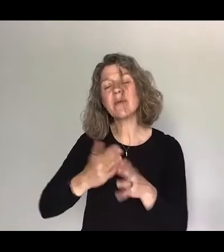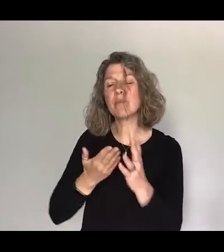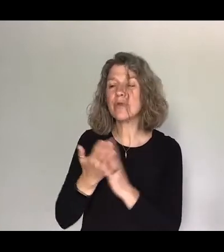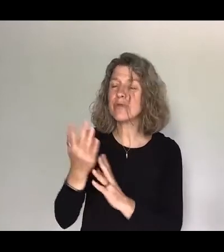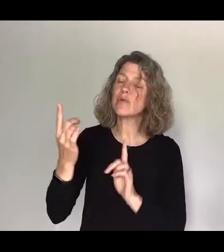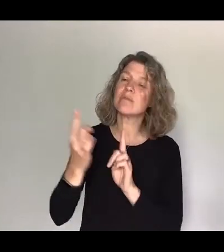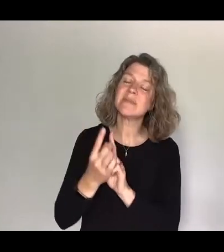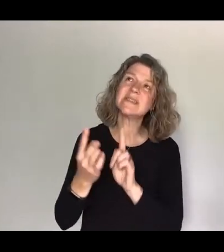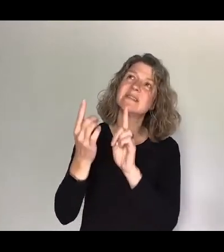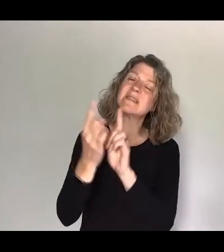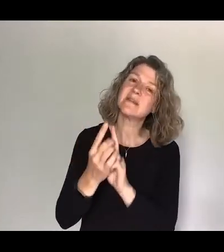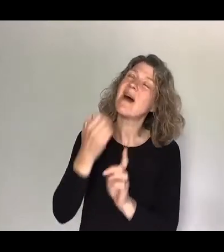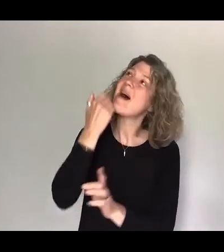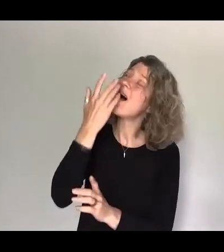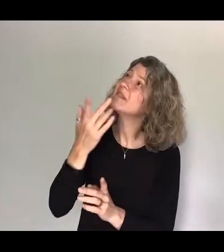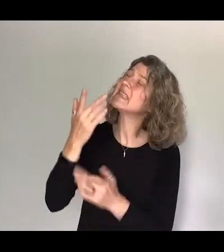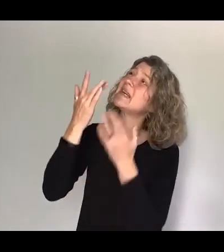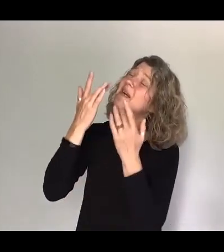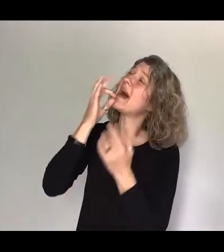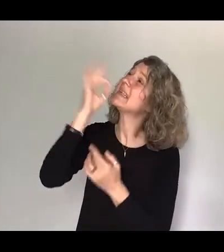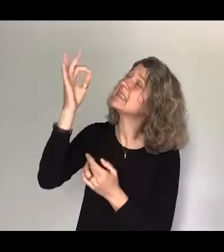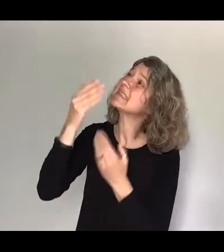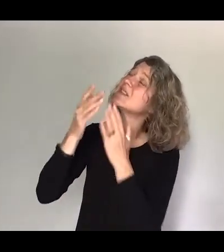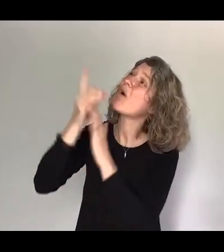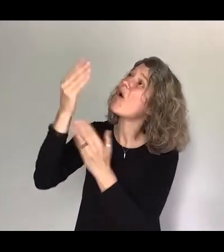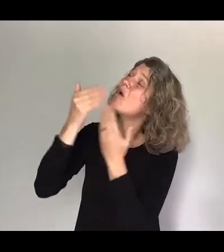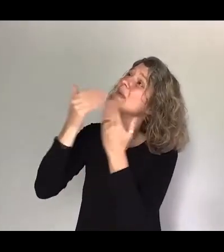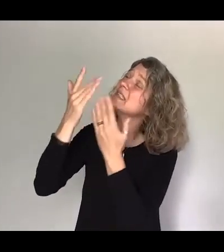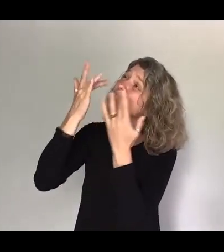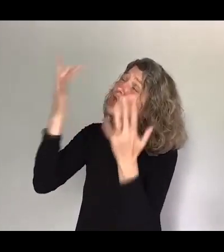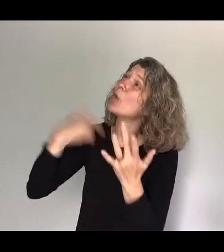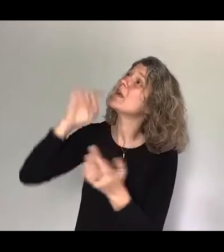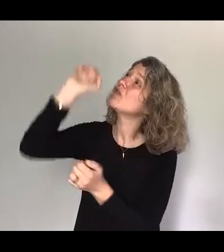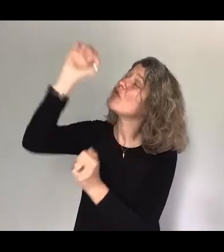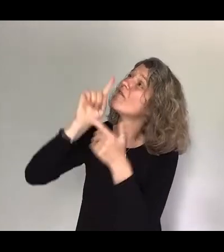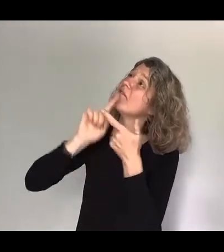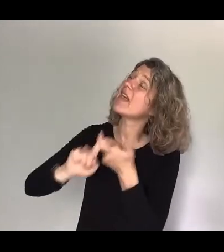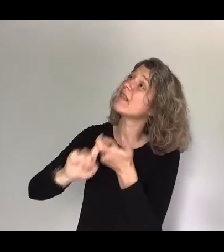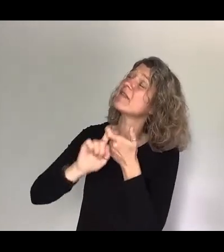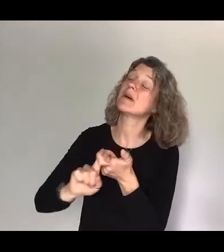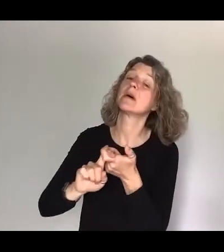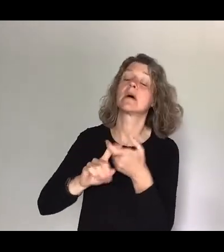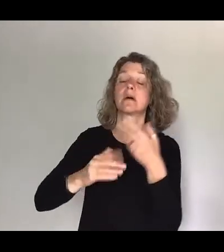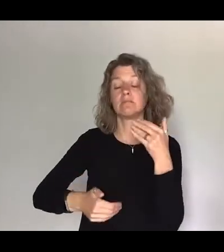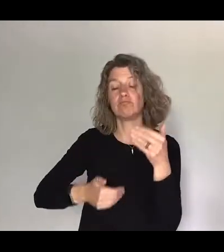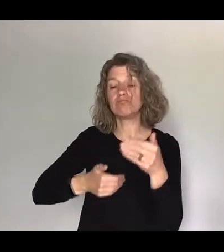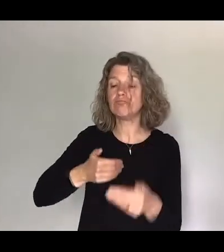coming to him and saying God will you show me that you are faithful I have realized over time that it is in God's